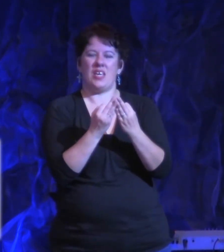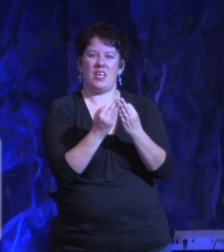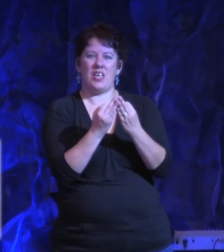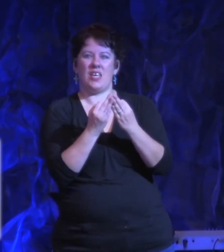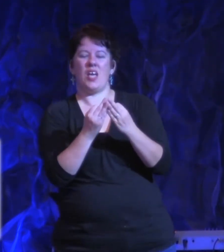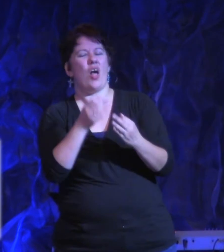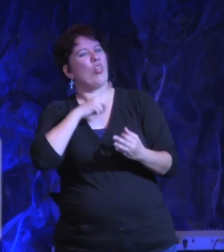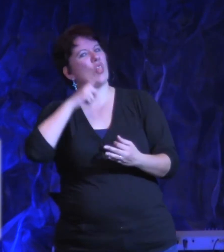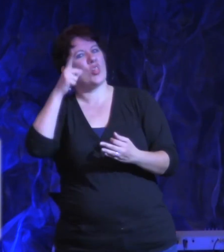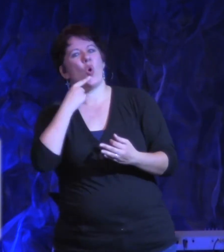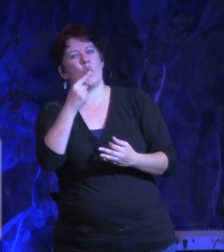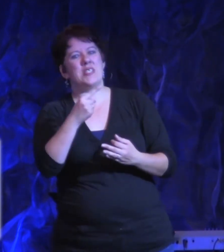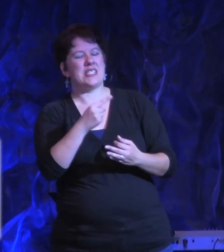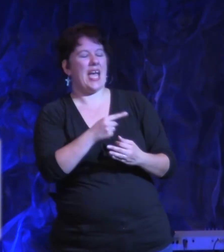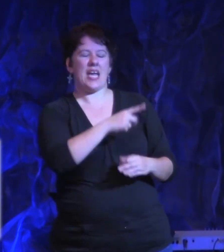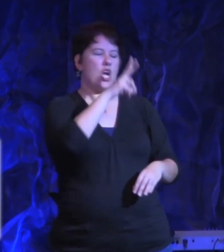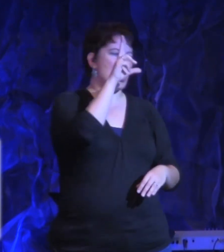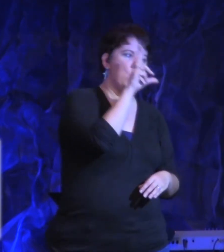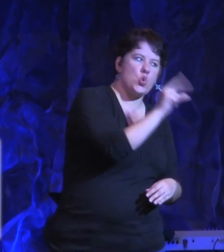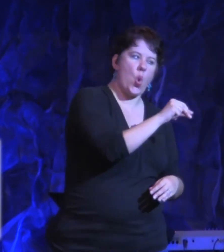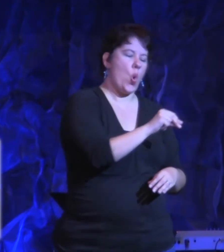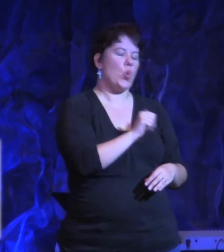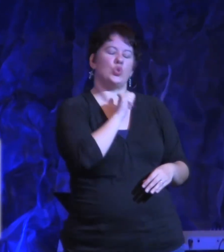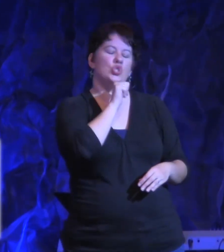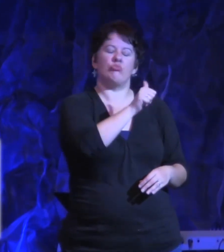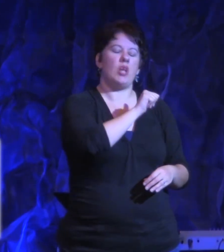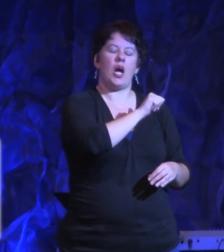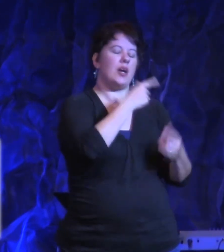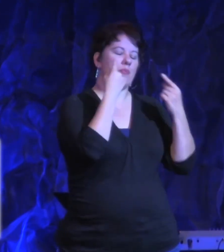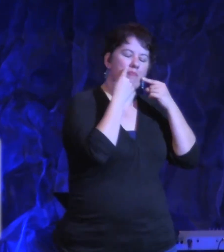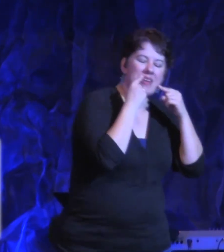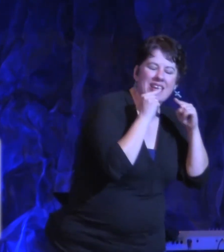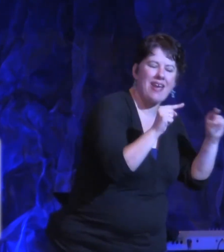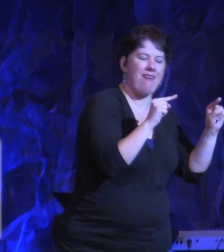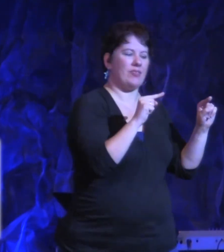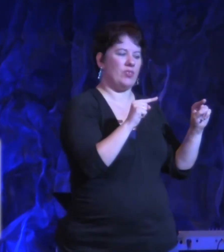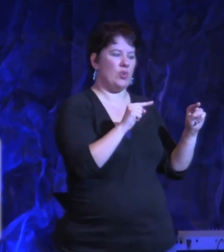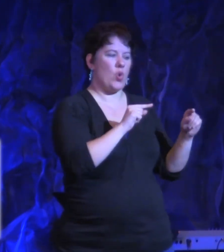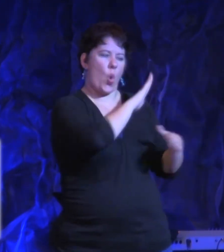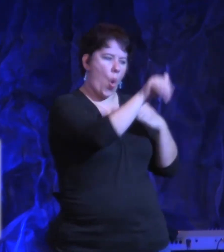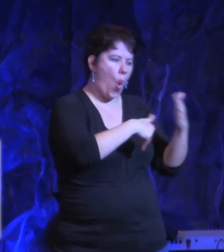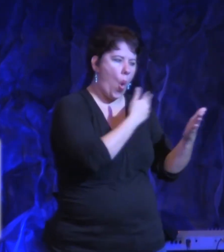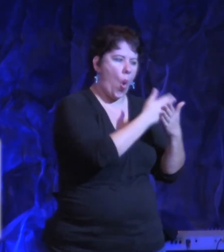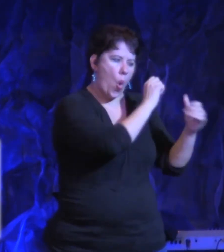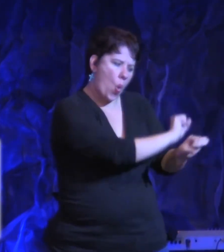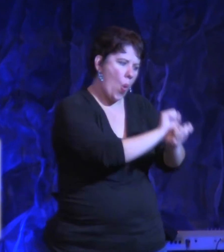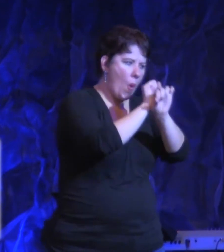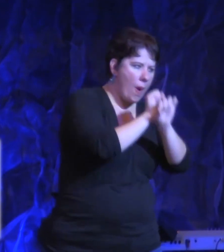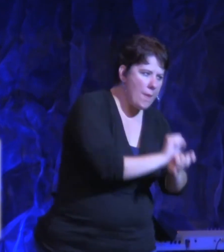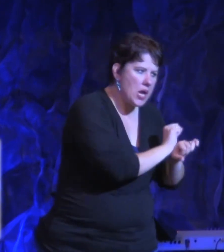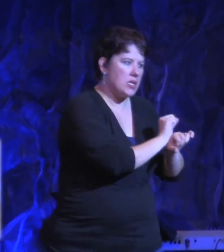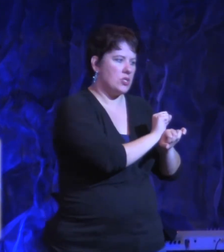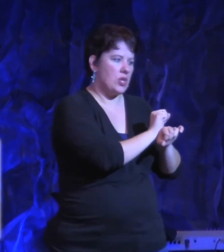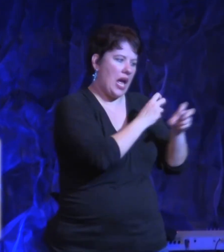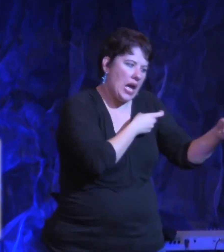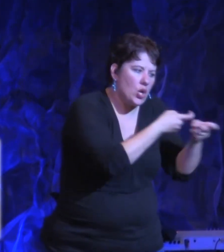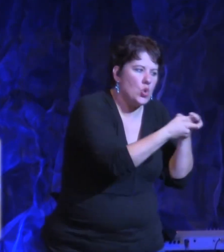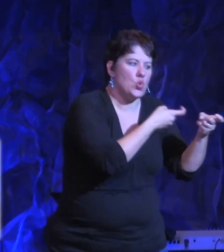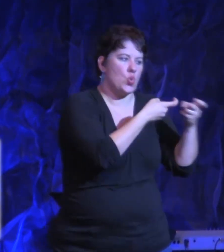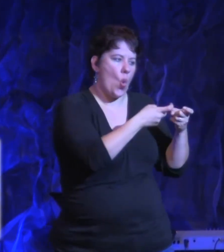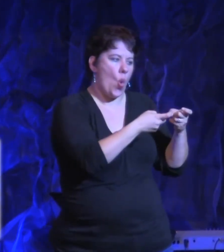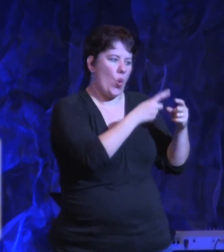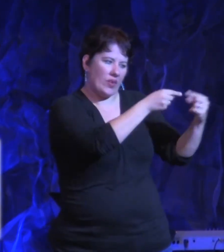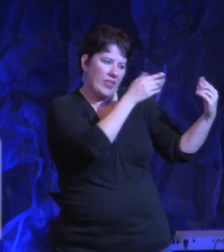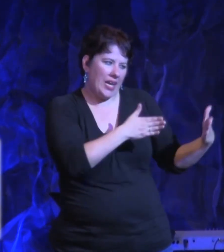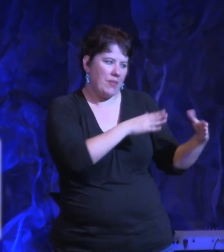all opposition. Lord, and all control of the enemy, we break its power in the power and the authority of the name of